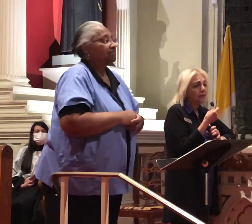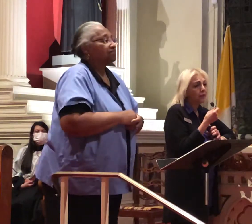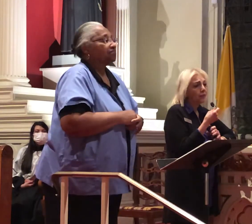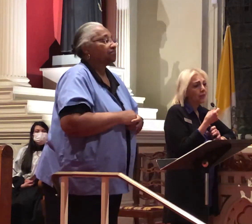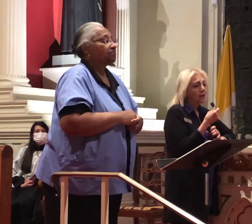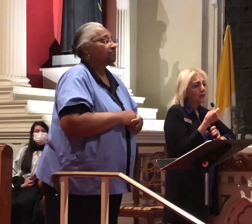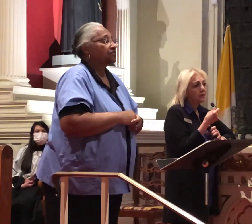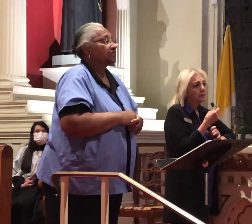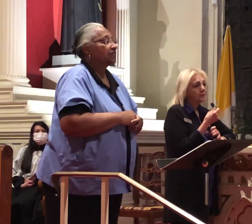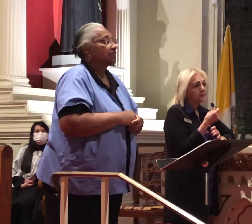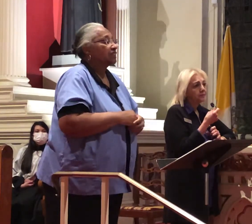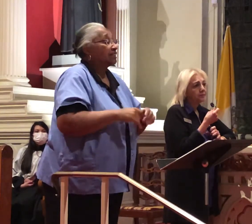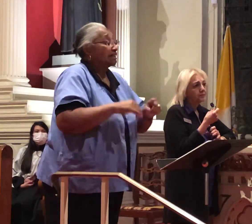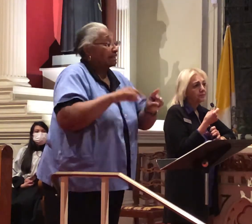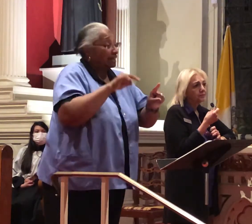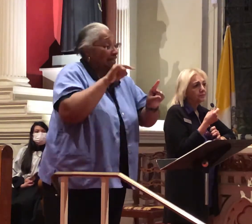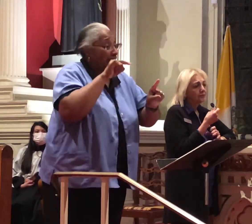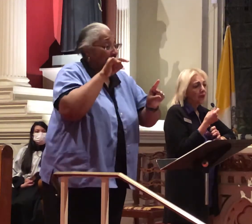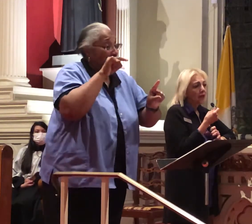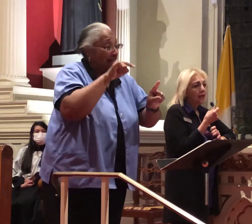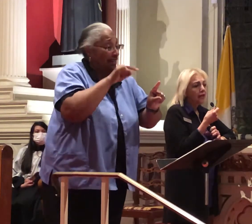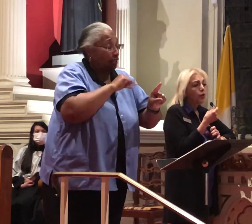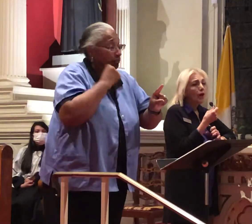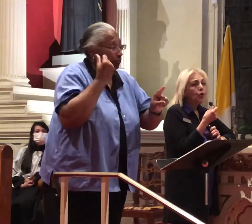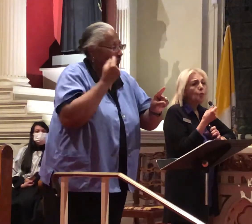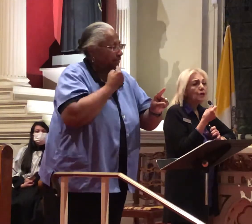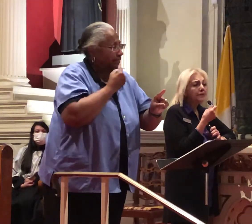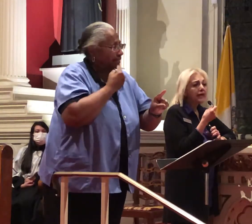and he said something very interesting